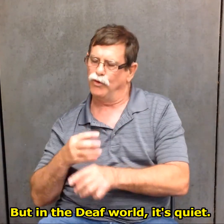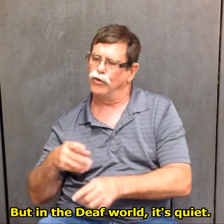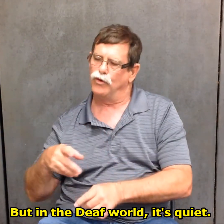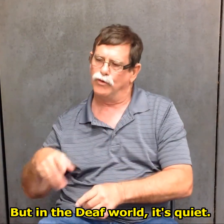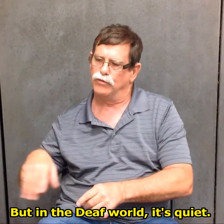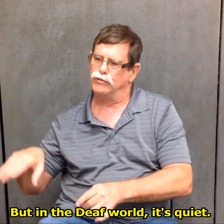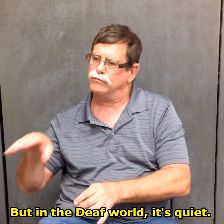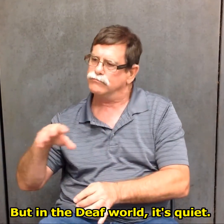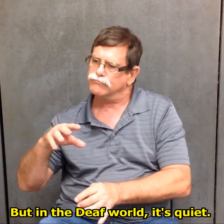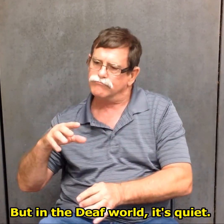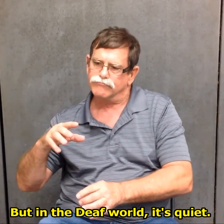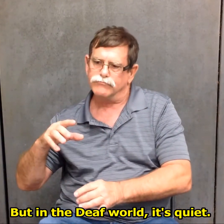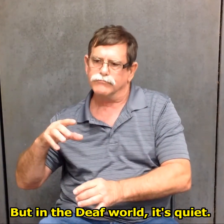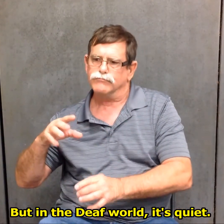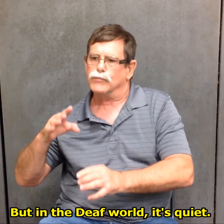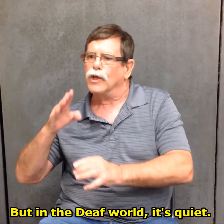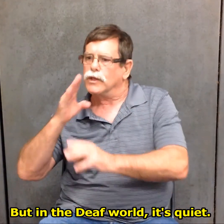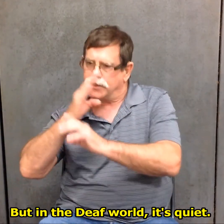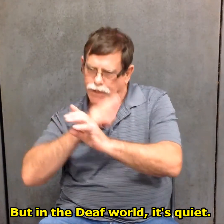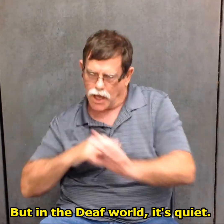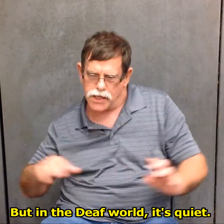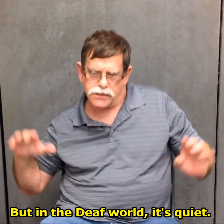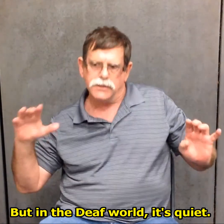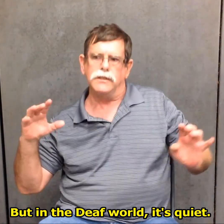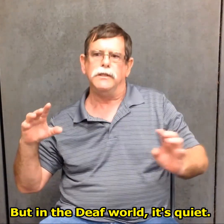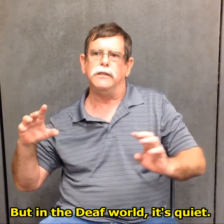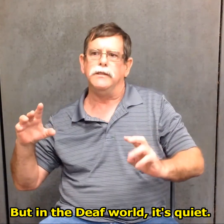But in the deaf world, it's quiet.